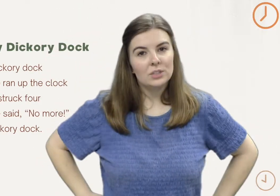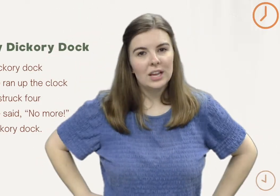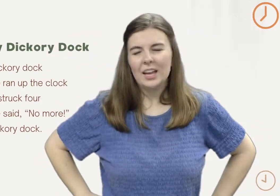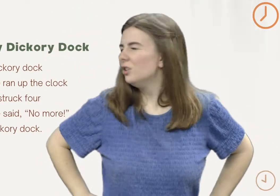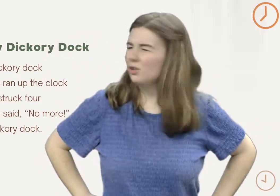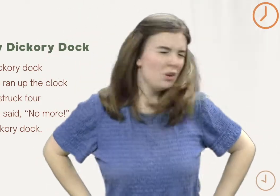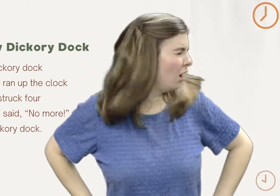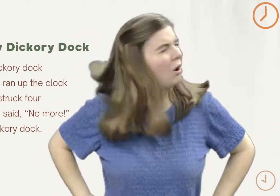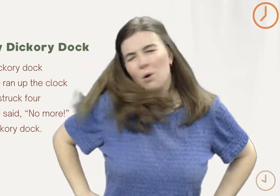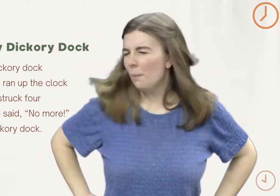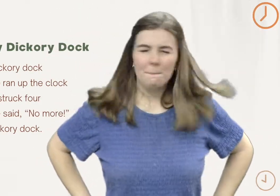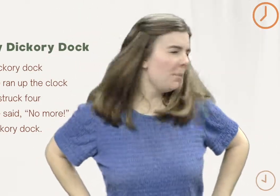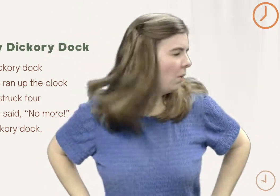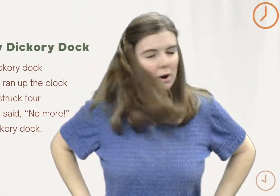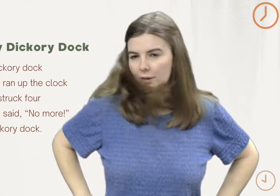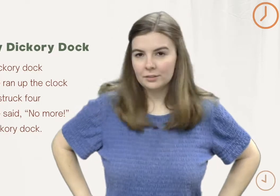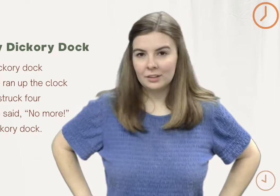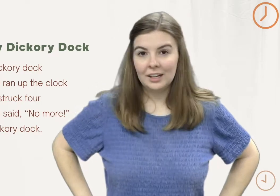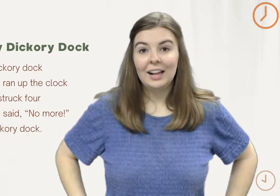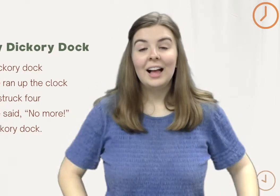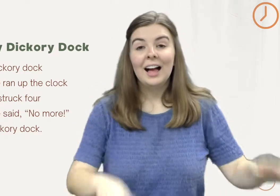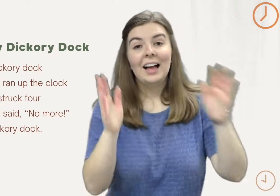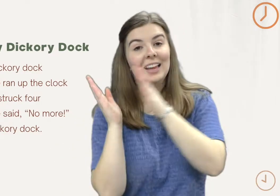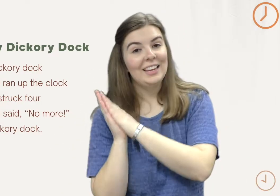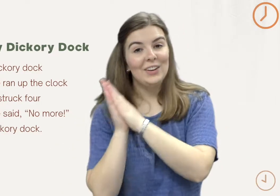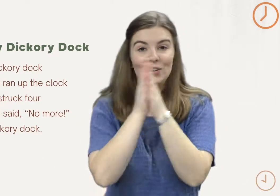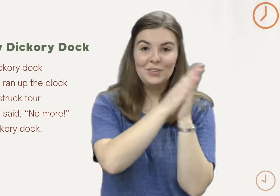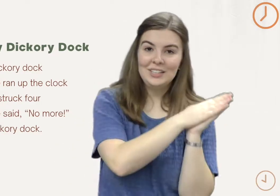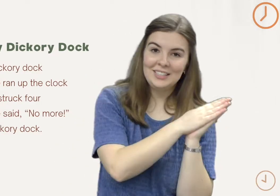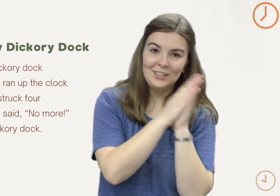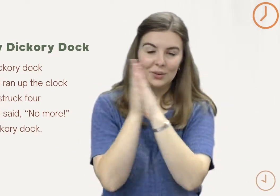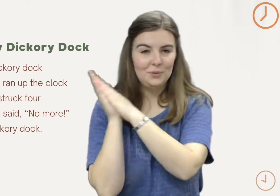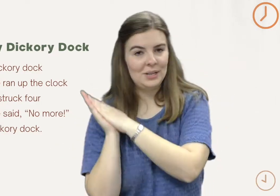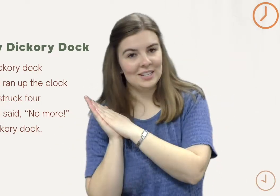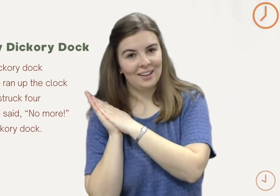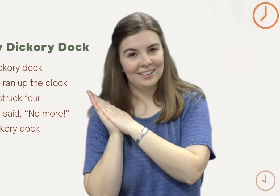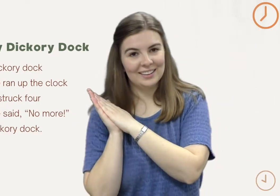said, no more! Hickory Dickory Dock.